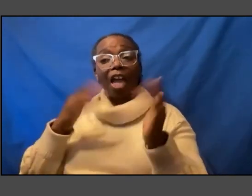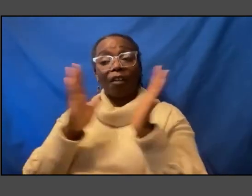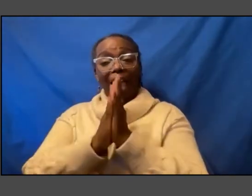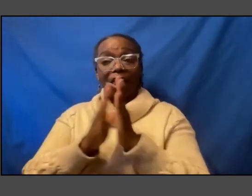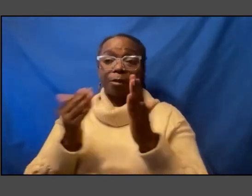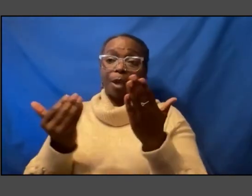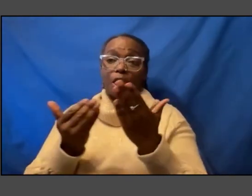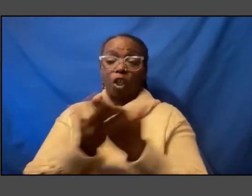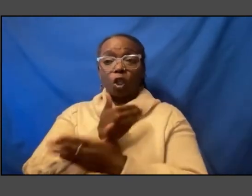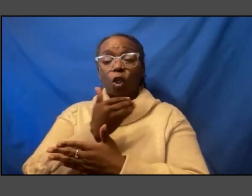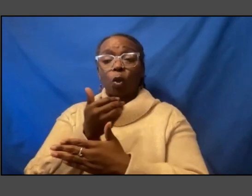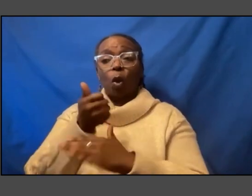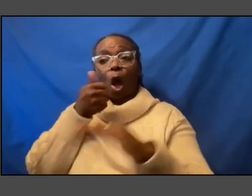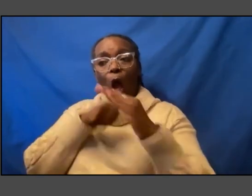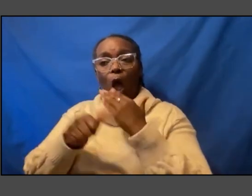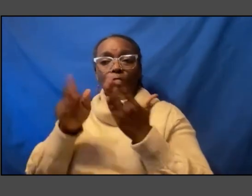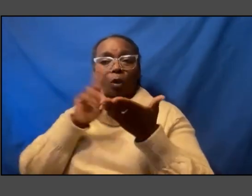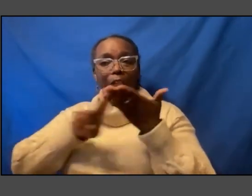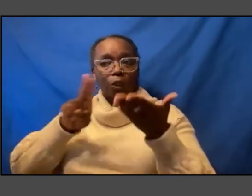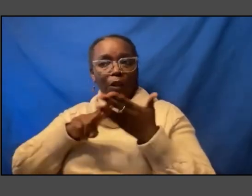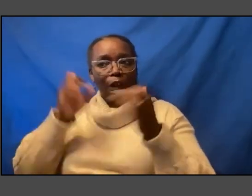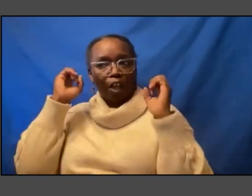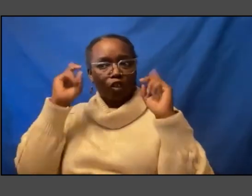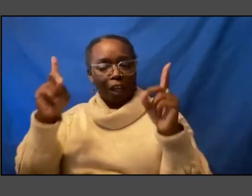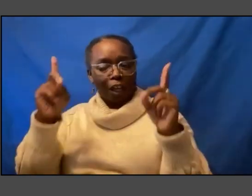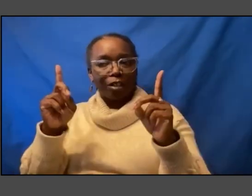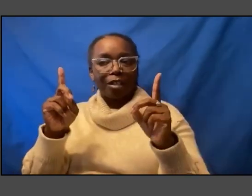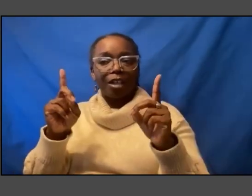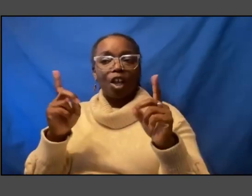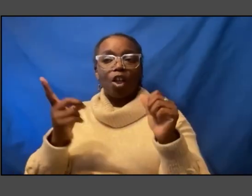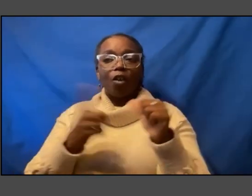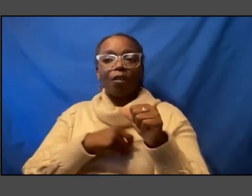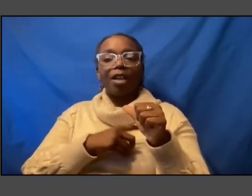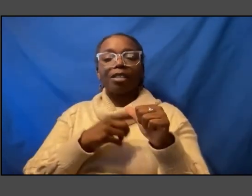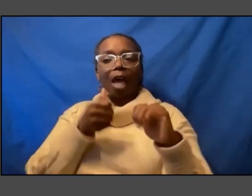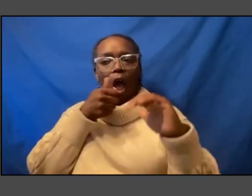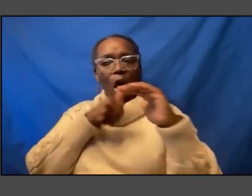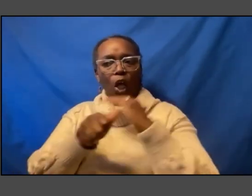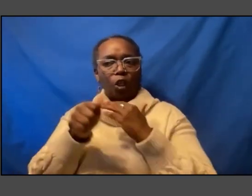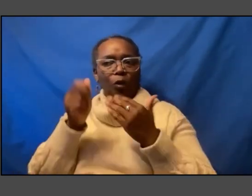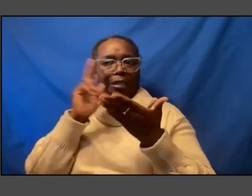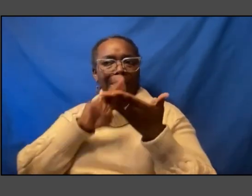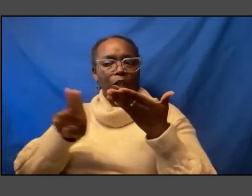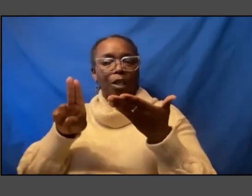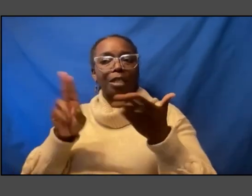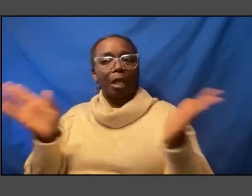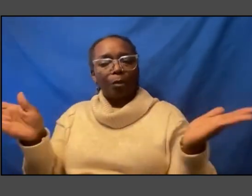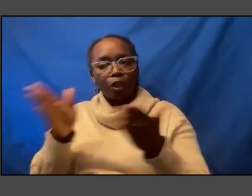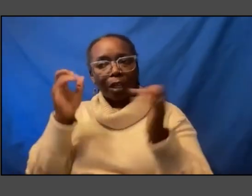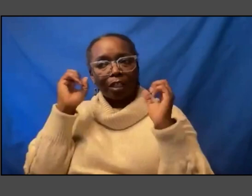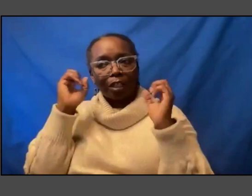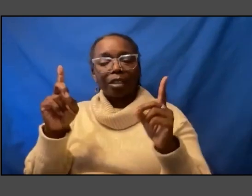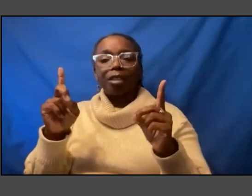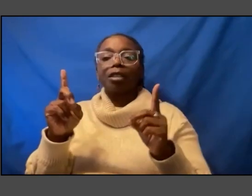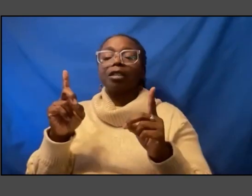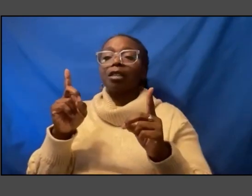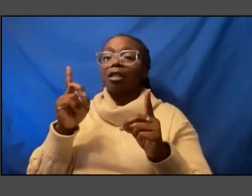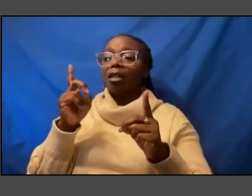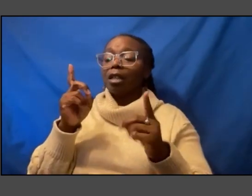who is really for the first time we have an under secretary who's pushing education smithsonian wide is to make that one of the circles we're